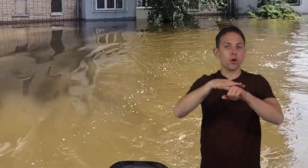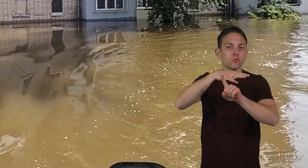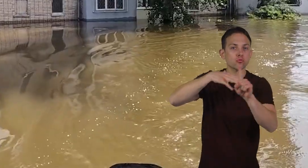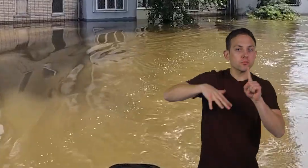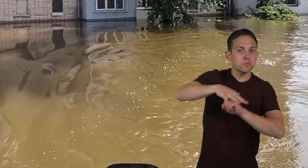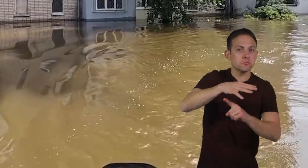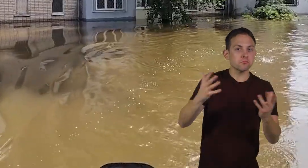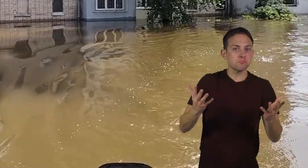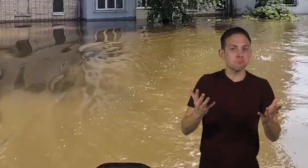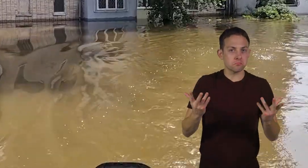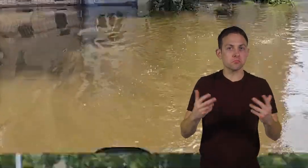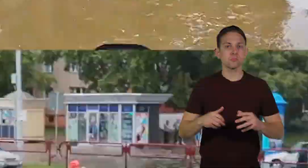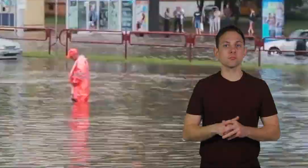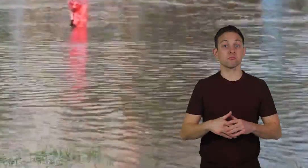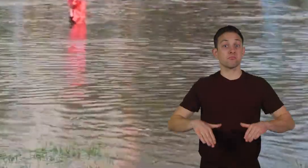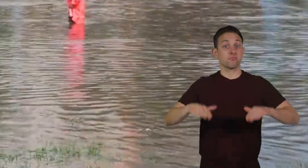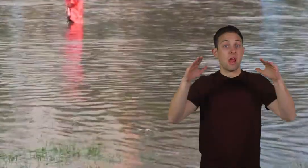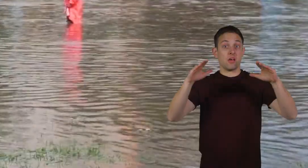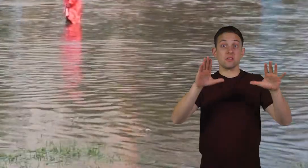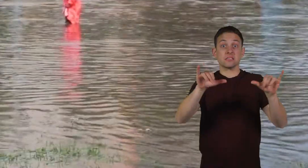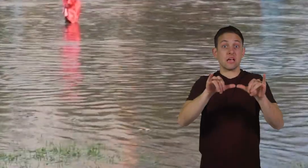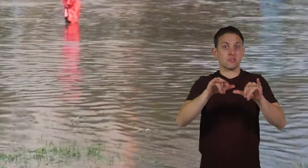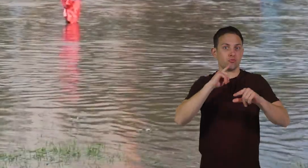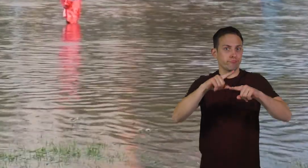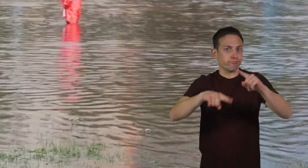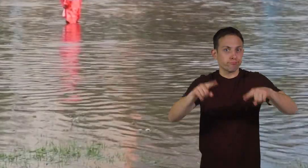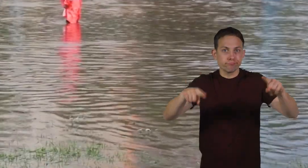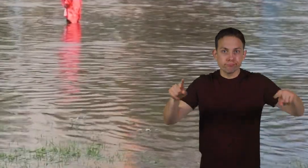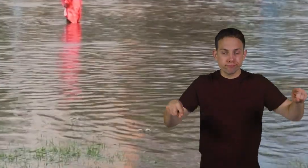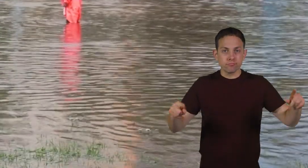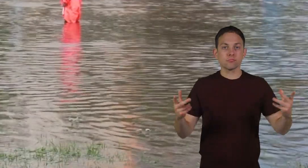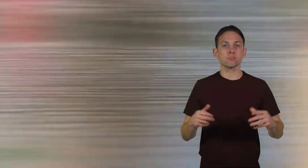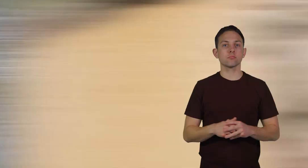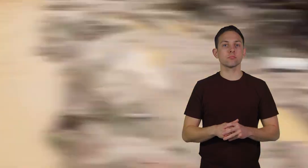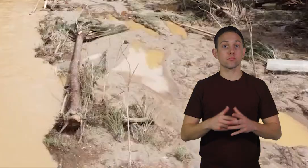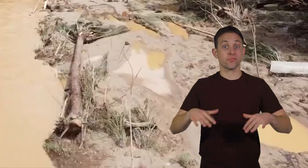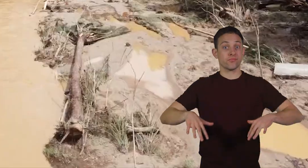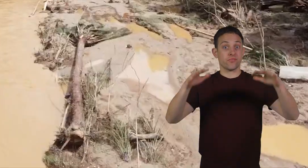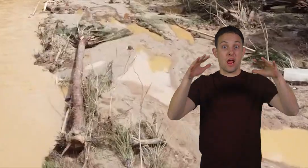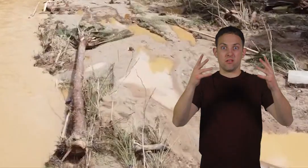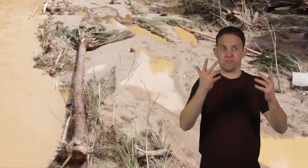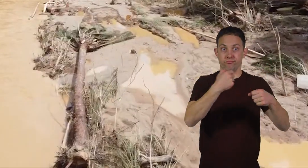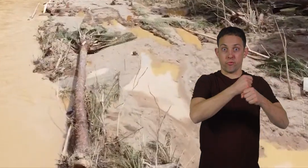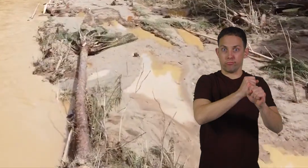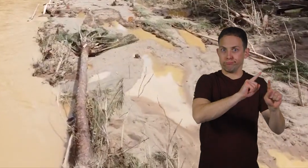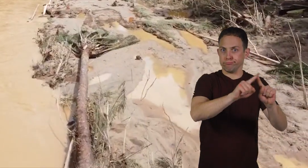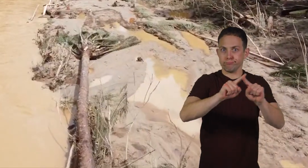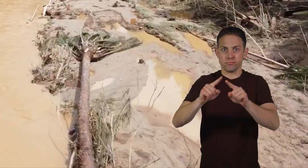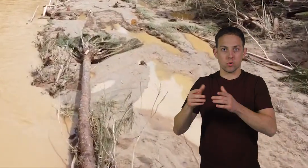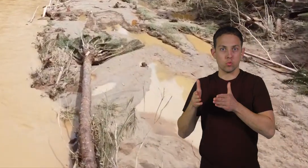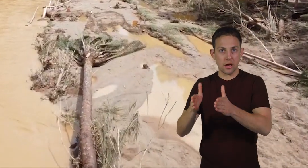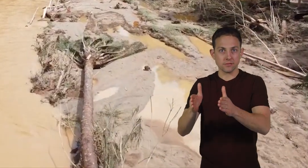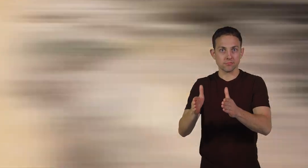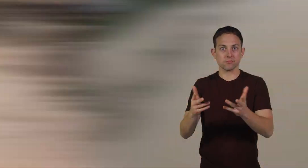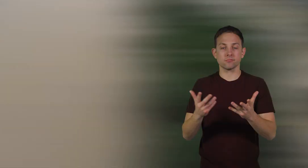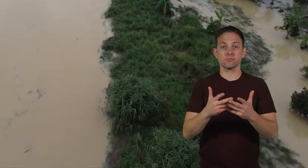the circumstance. And floods can vary in size too. Floods form in different ways. River